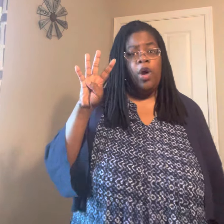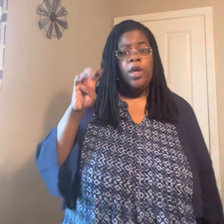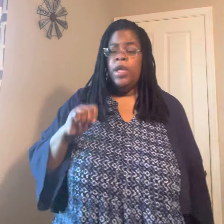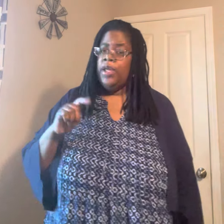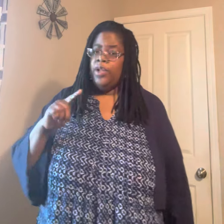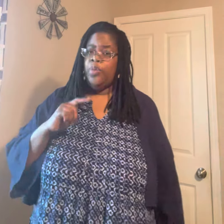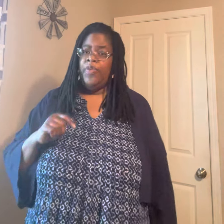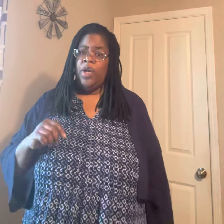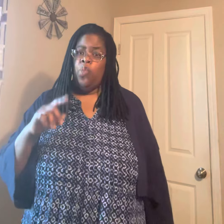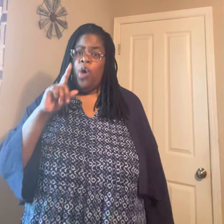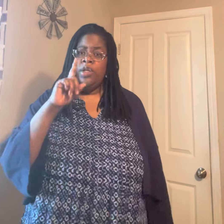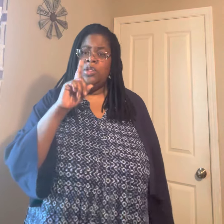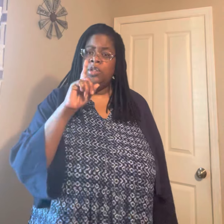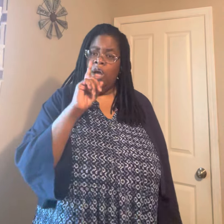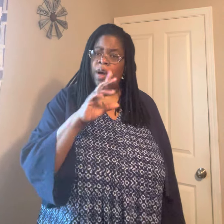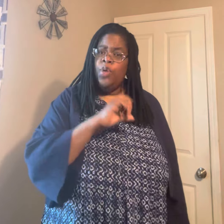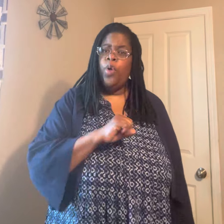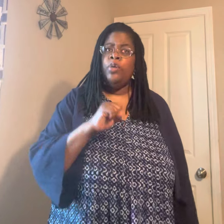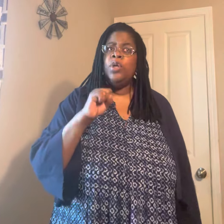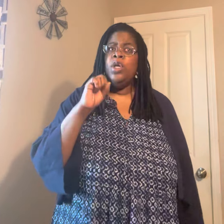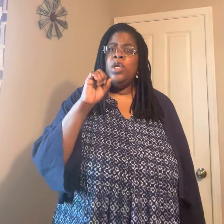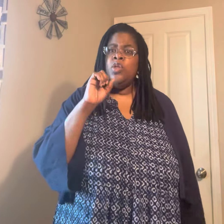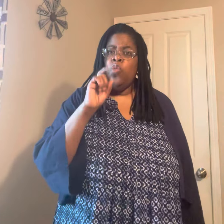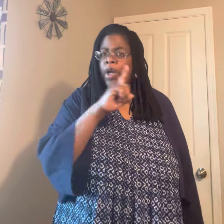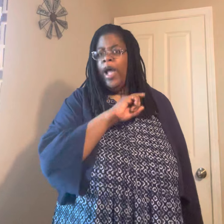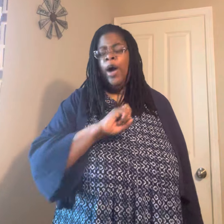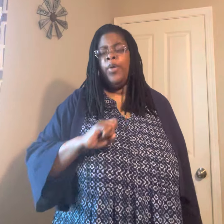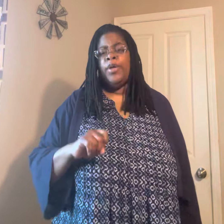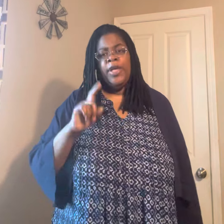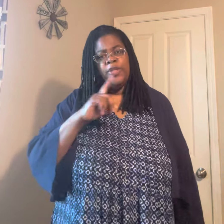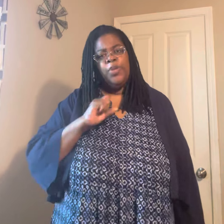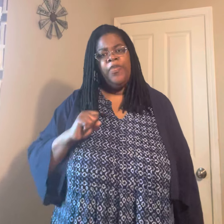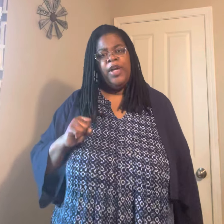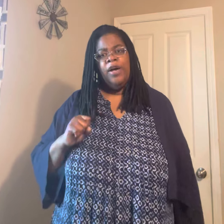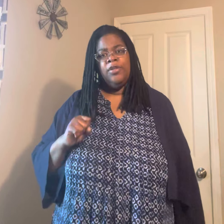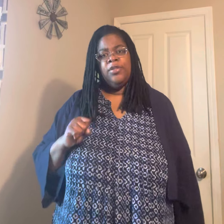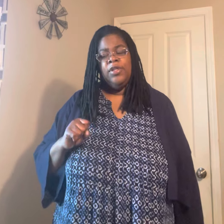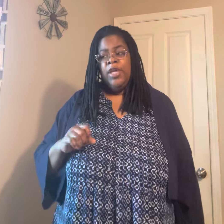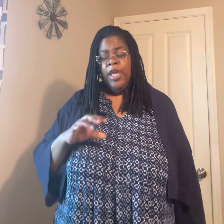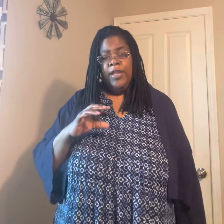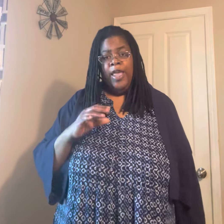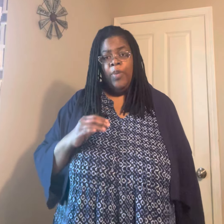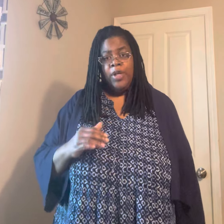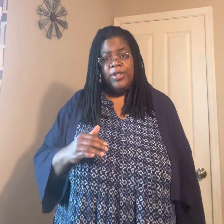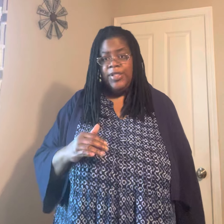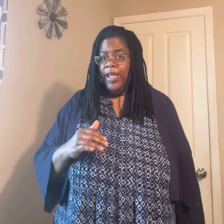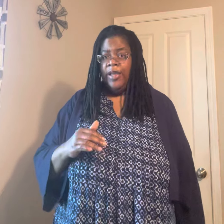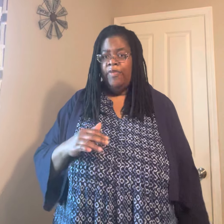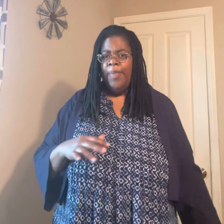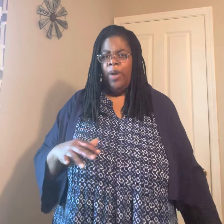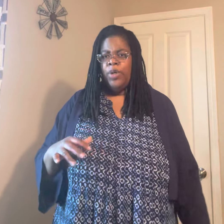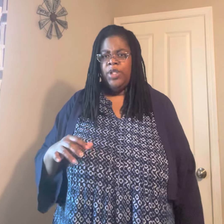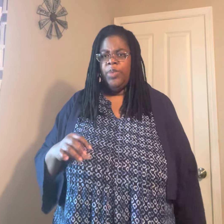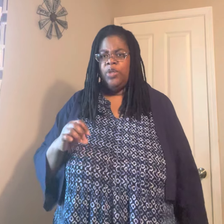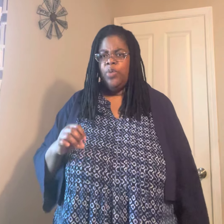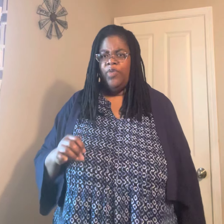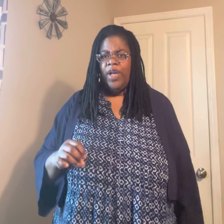and got $25. Some who worked one hour and got $25. And they were content. Everybody was content with their $25